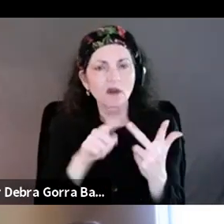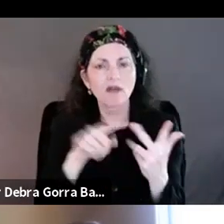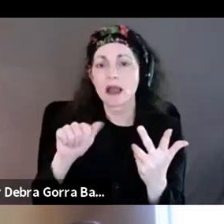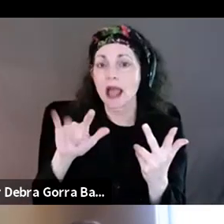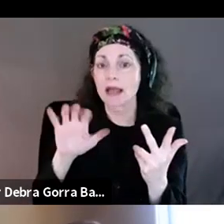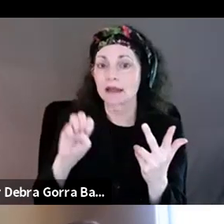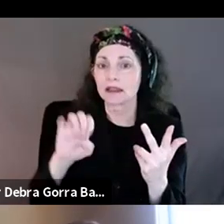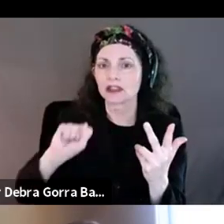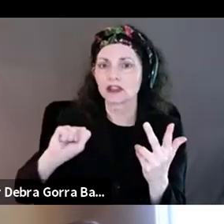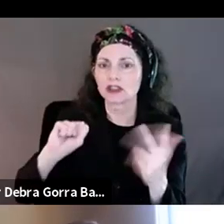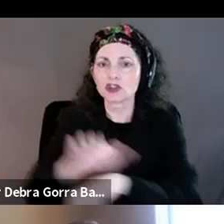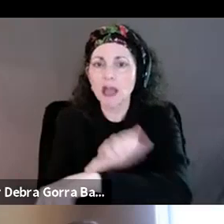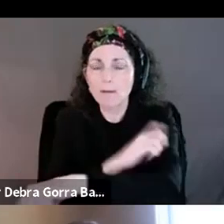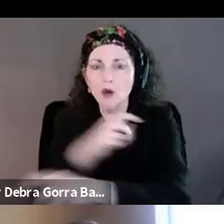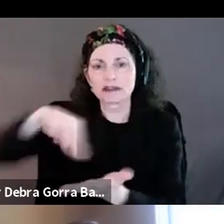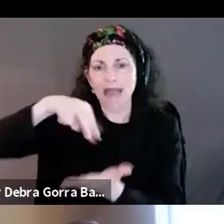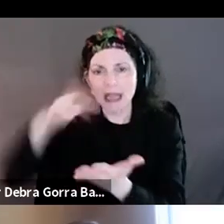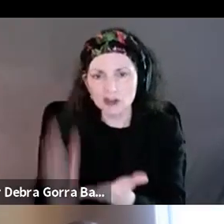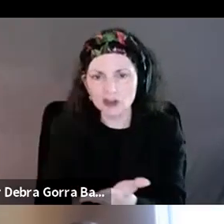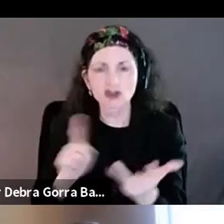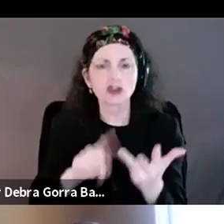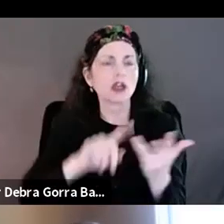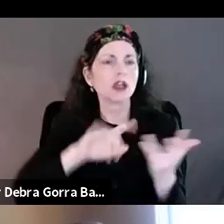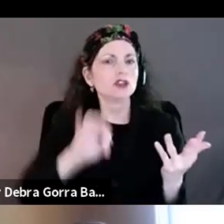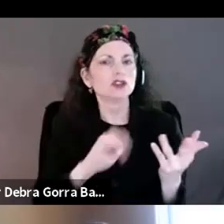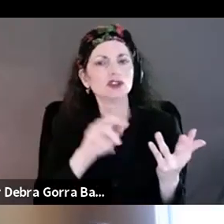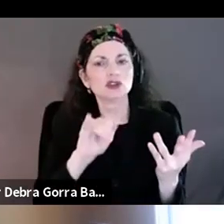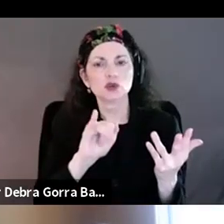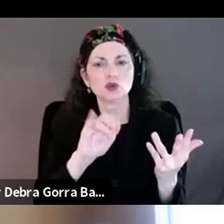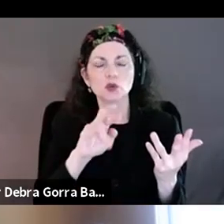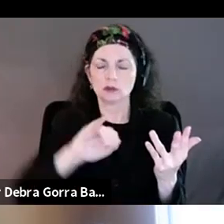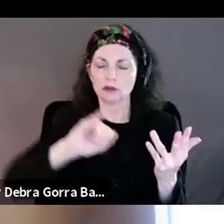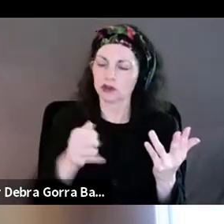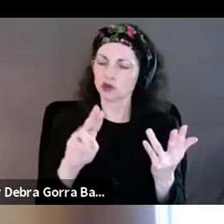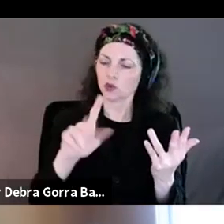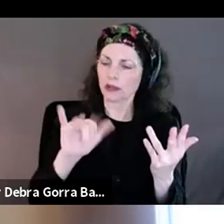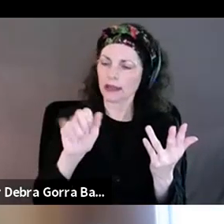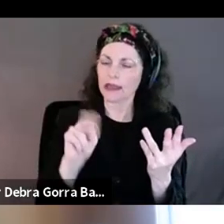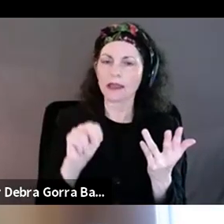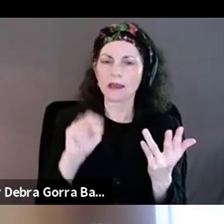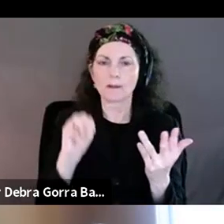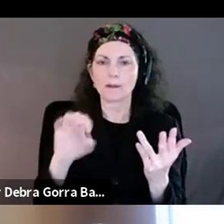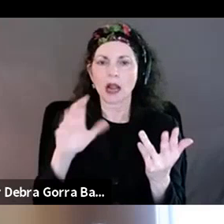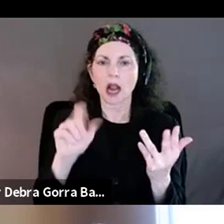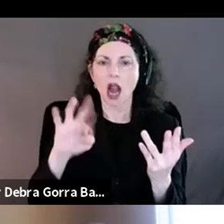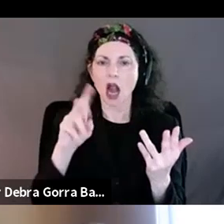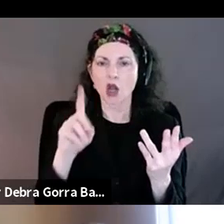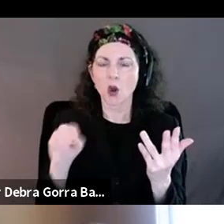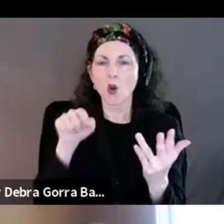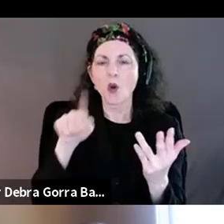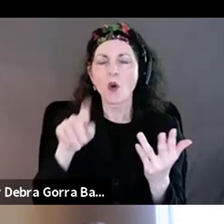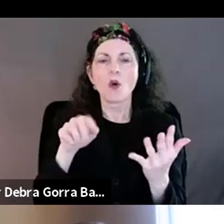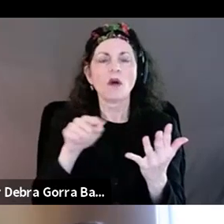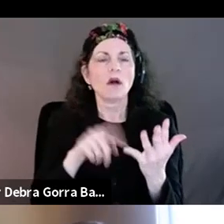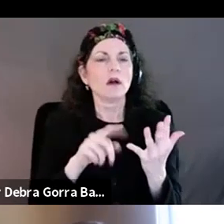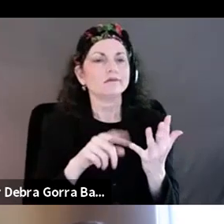just signed on Jillian Mercado, who is a model. So we have kind of the whole gamut of disabled creatives that are going